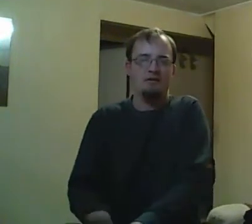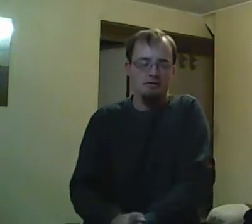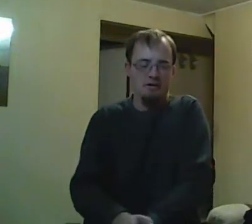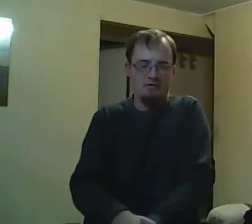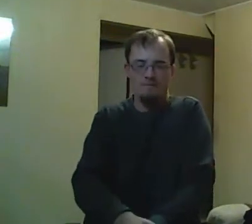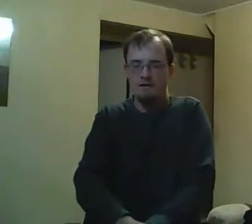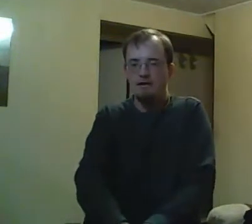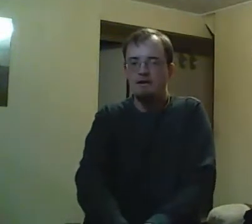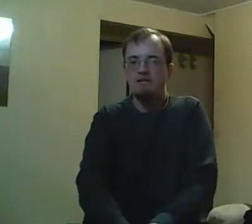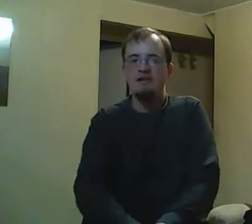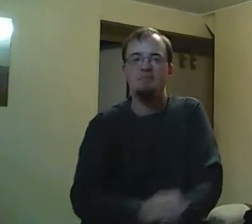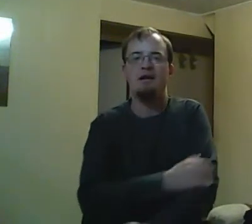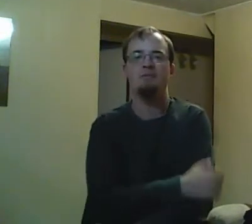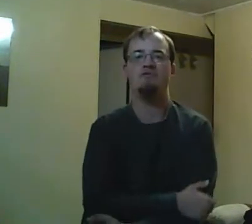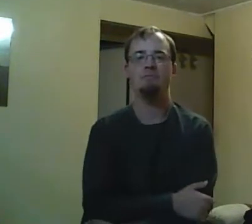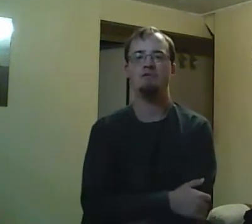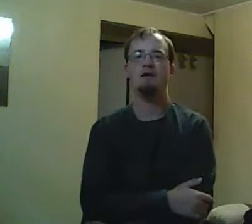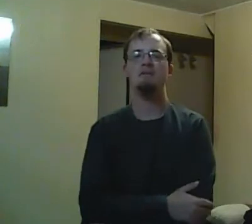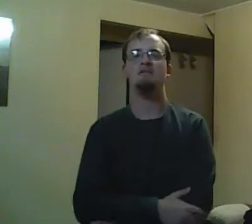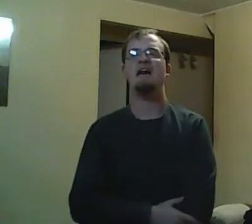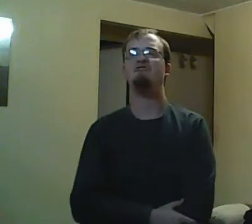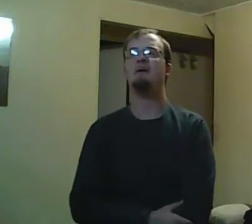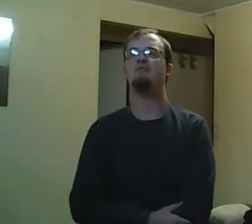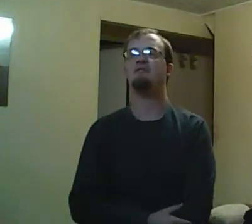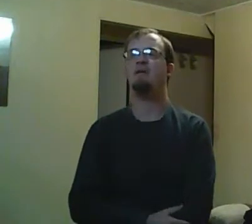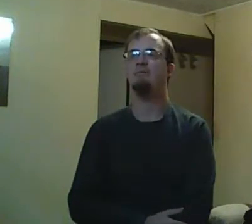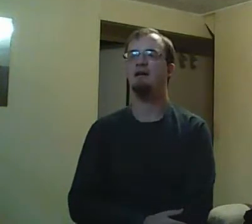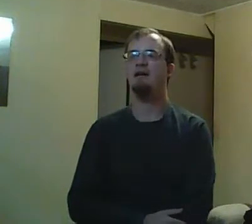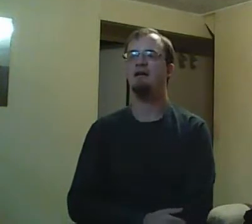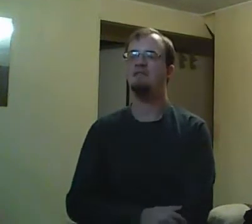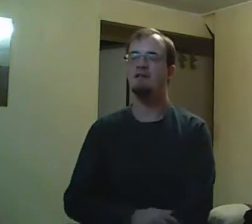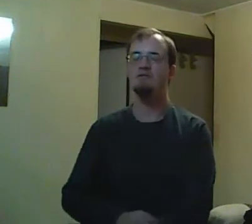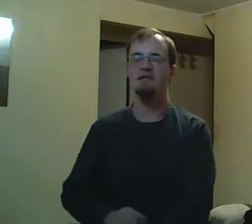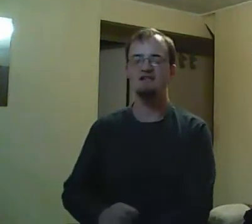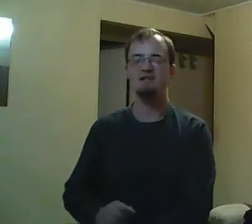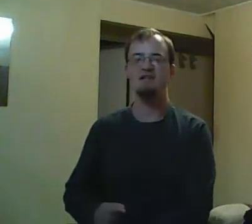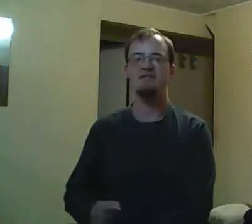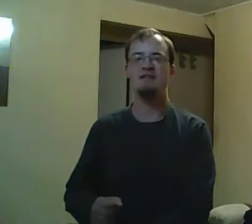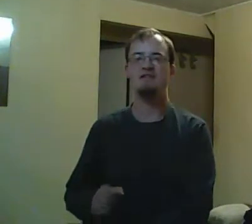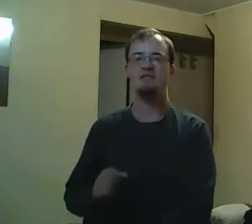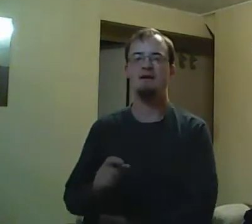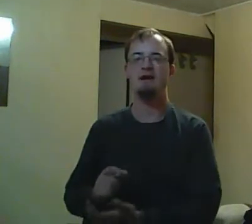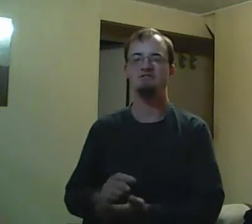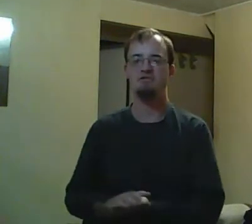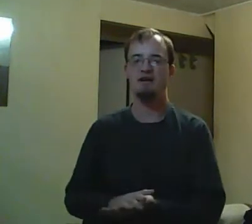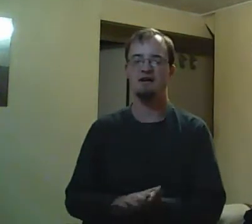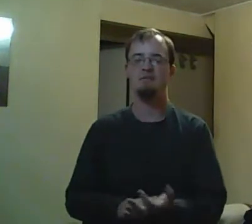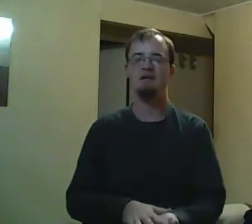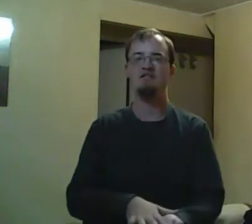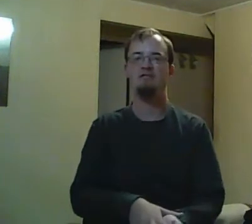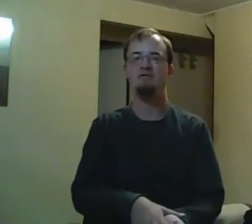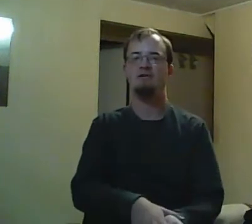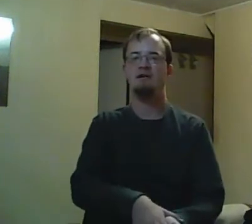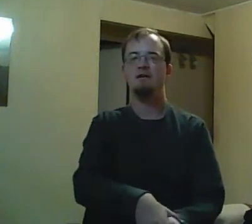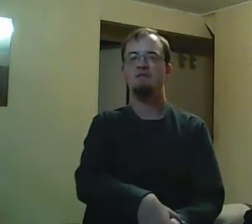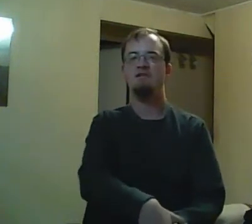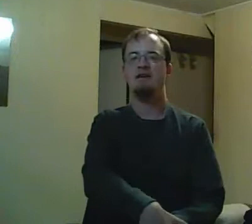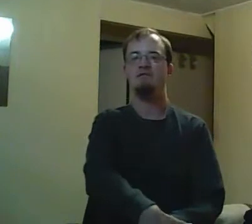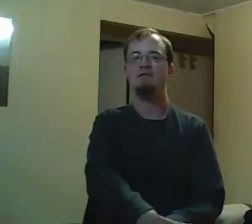maybe Toby would not have been friends with Rick. Maybe he would not have had to be friends with Rick. JT doesn't believe